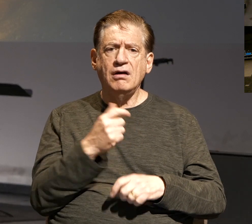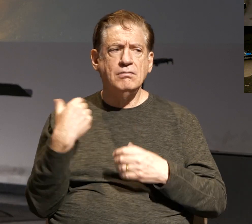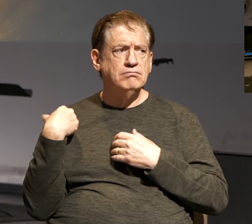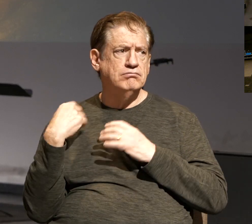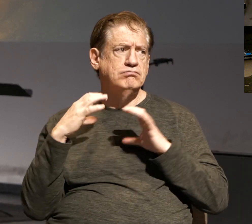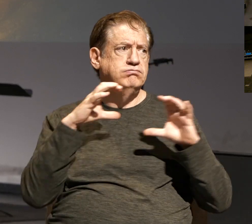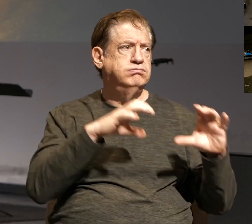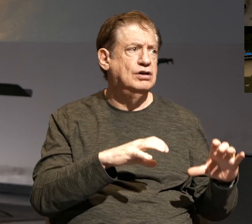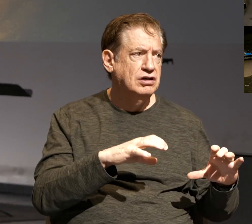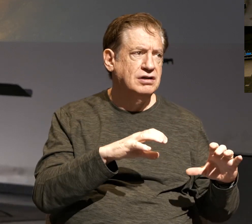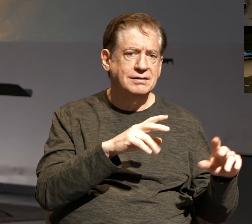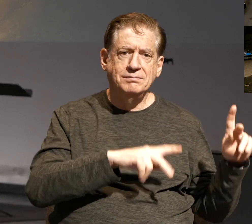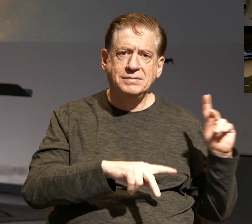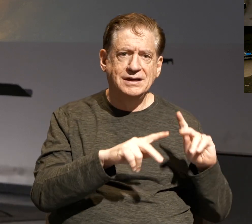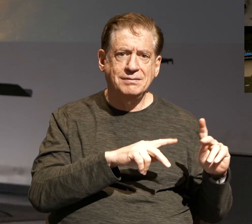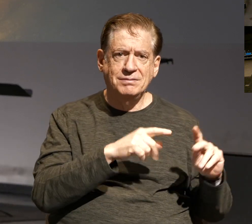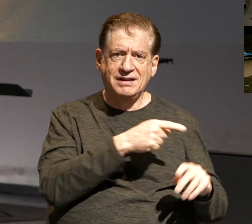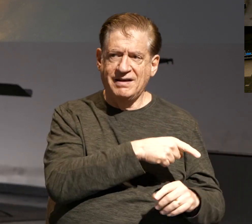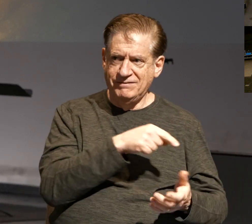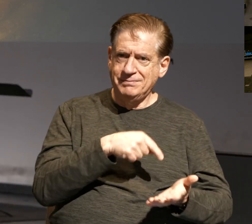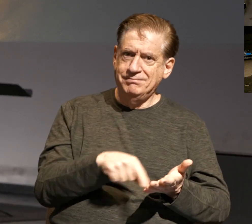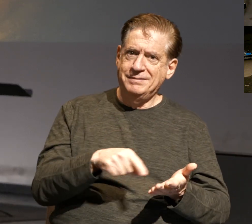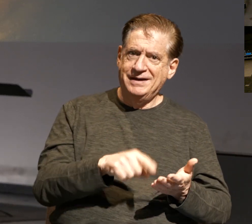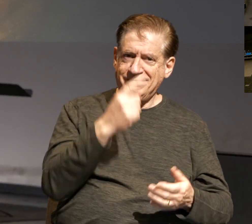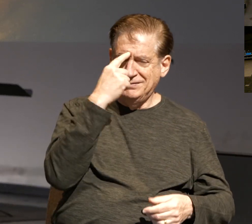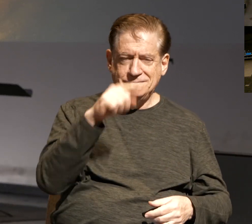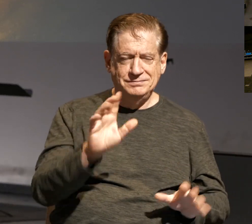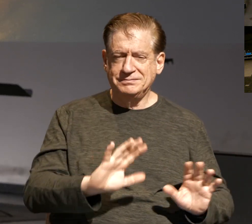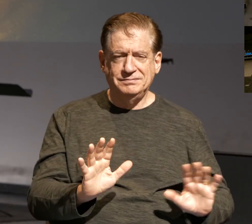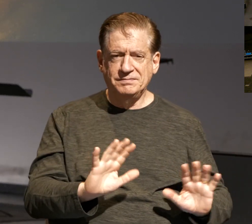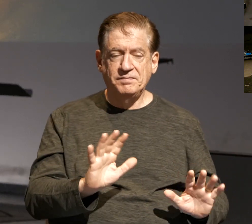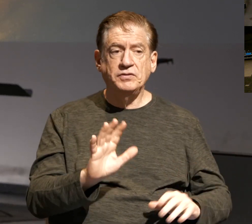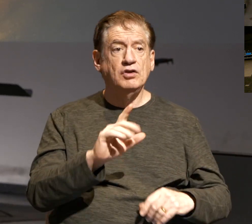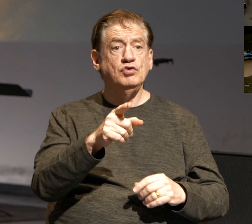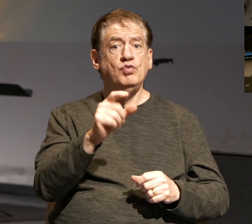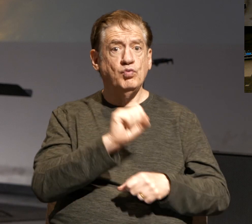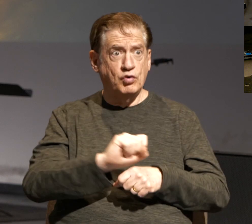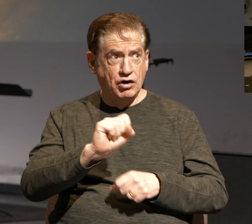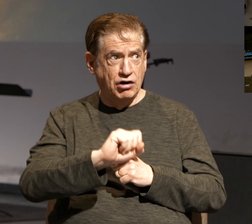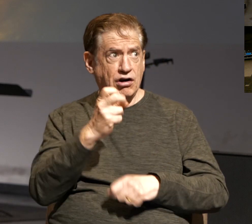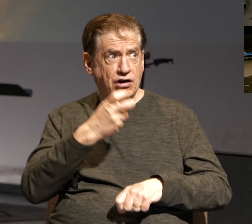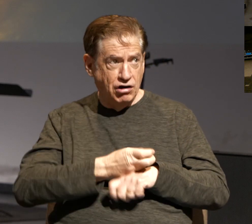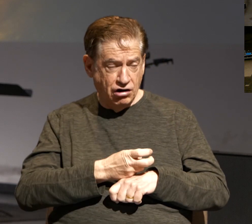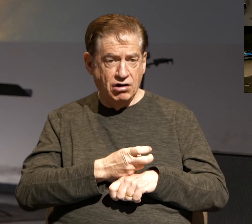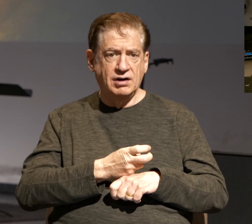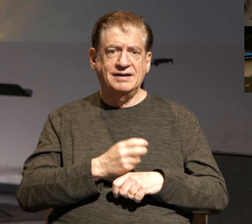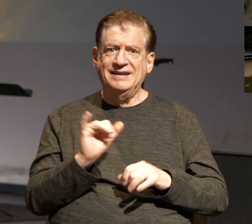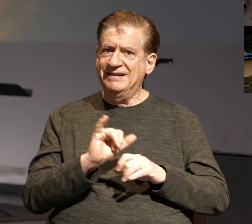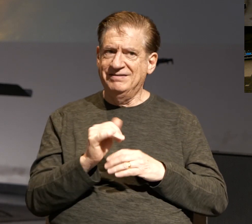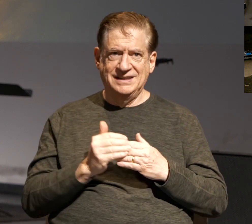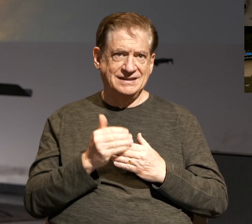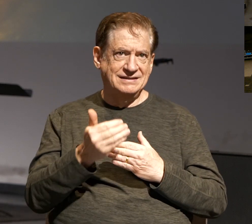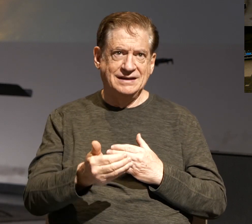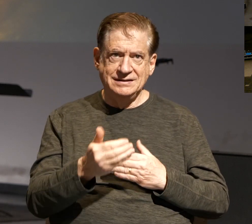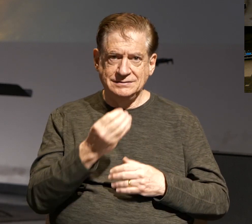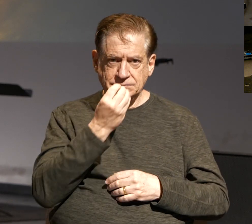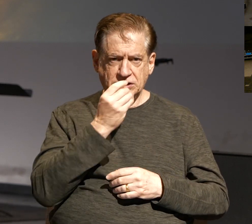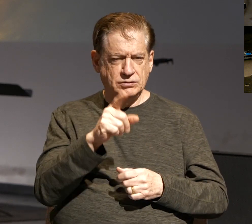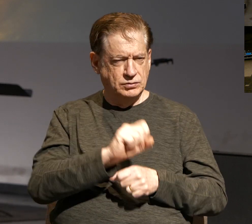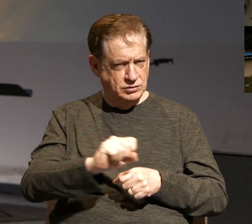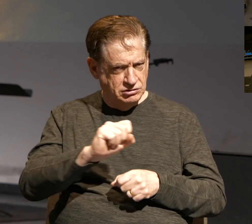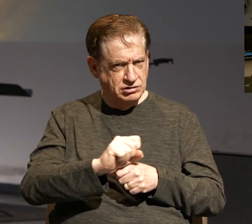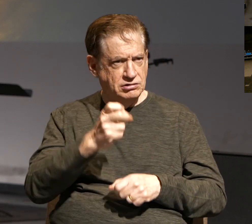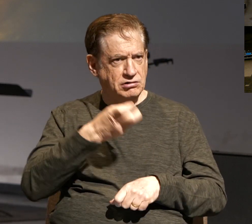Work hard even to the point of letting your next meal be the motivation. Work